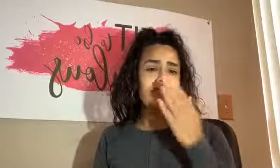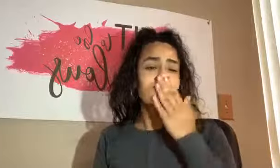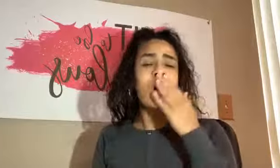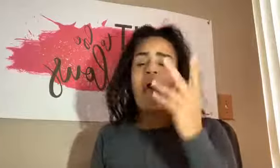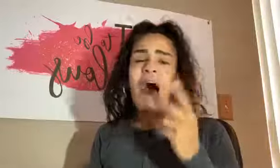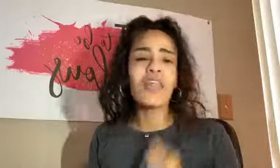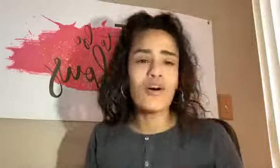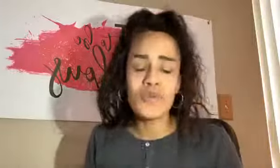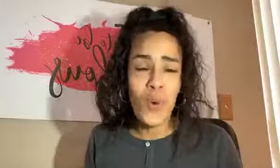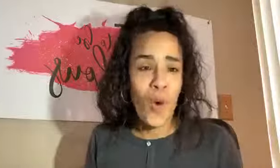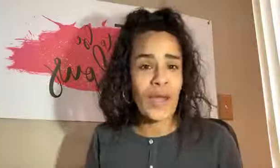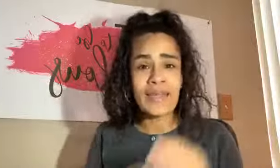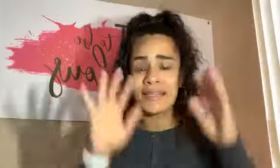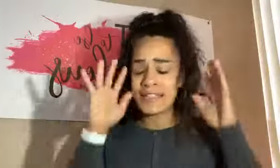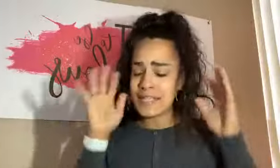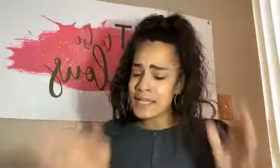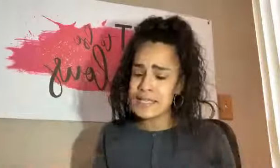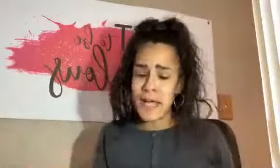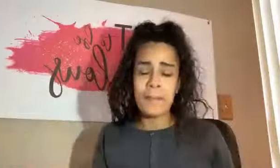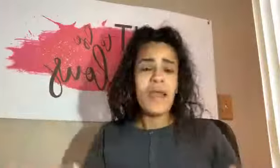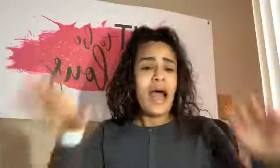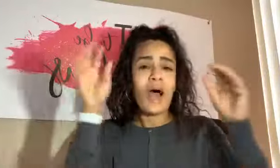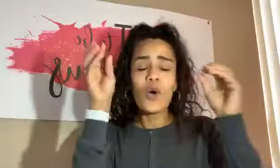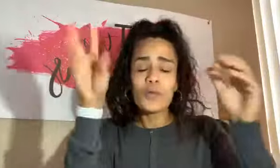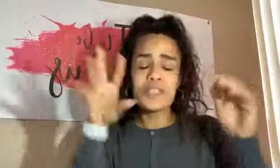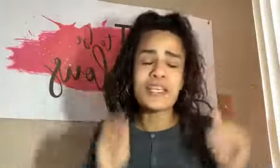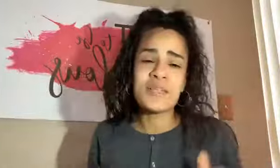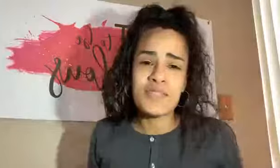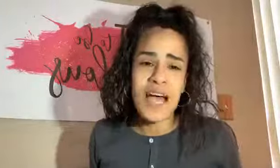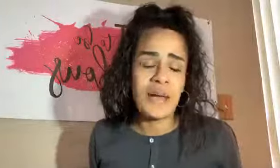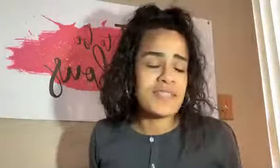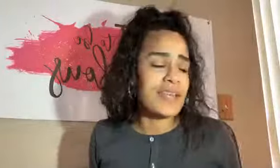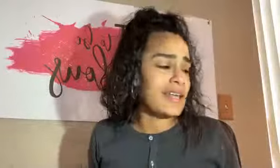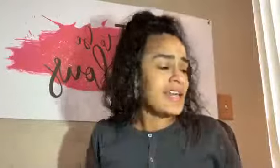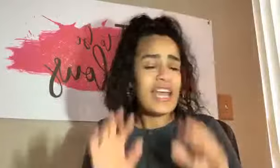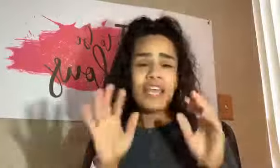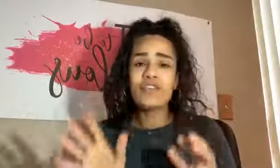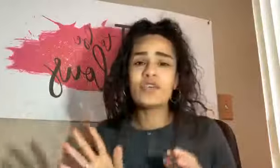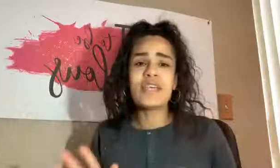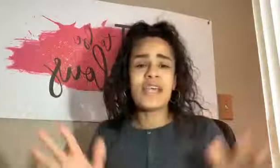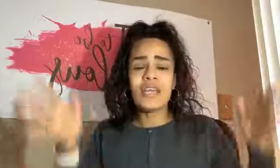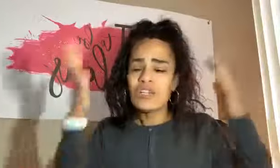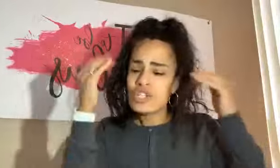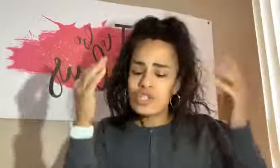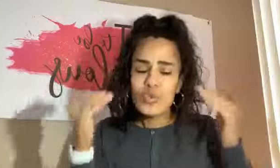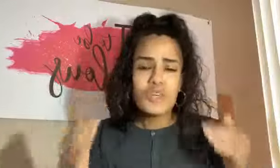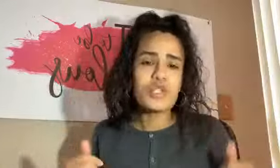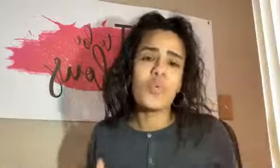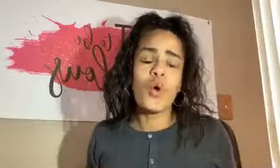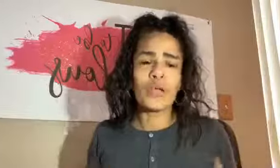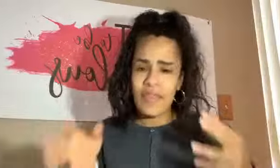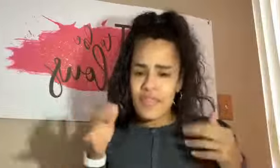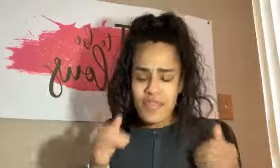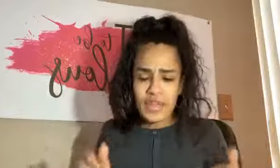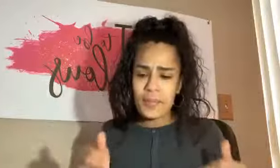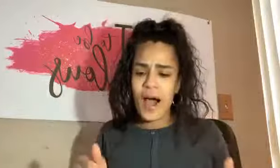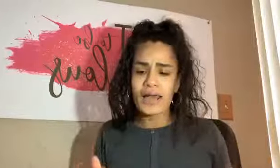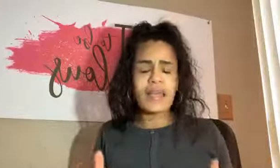live. I love you all. It is tea time. I hope you take some time today in your day to do this work and think about it